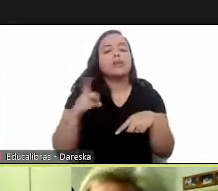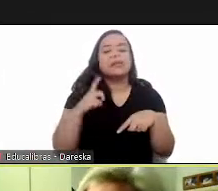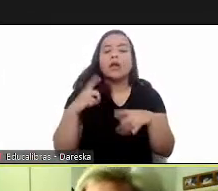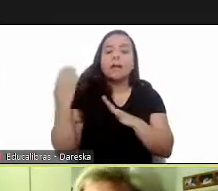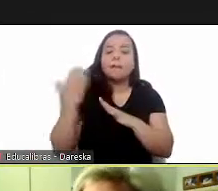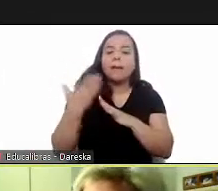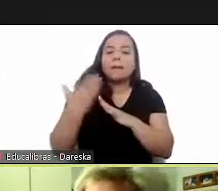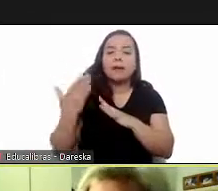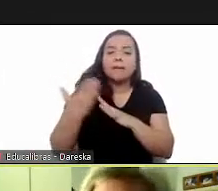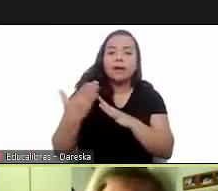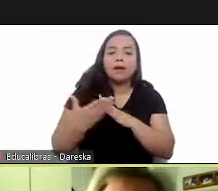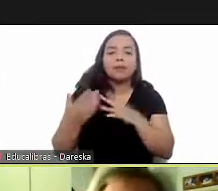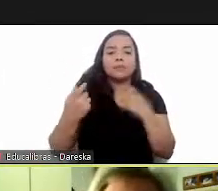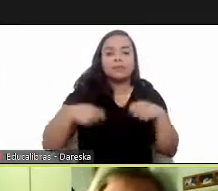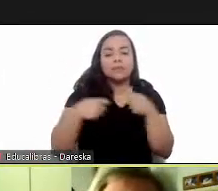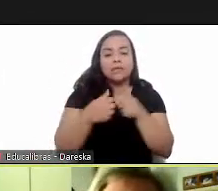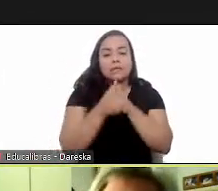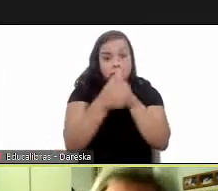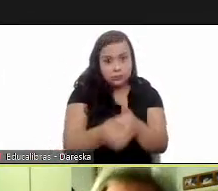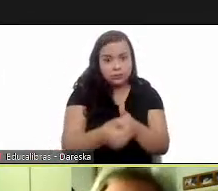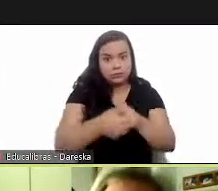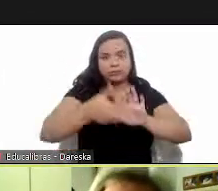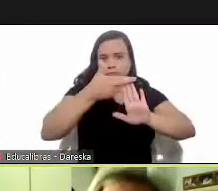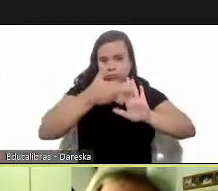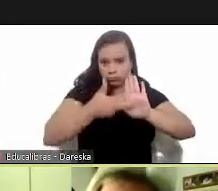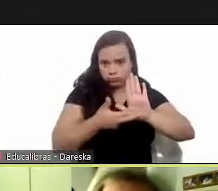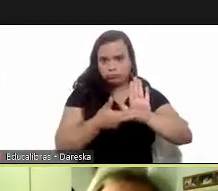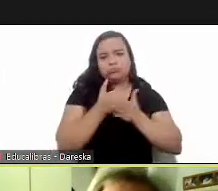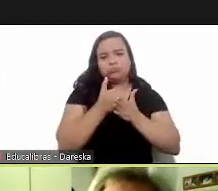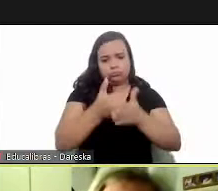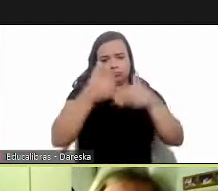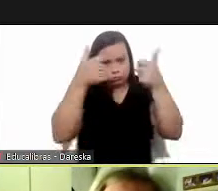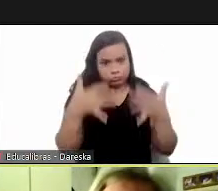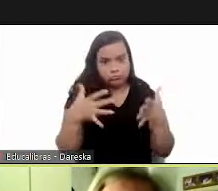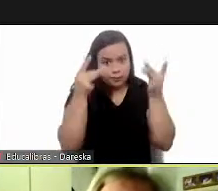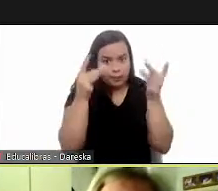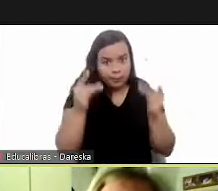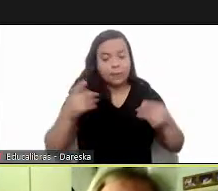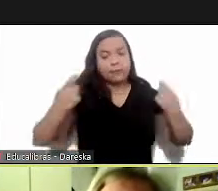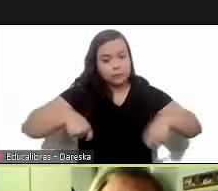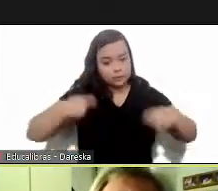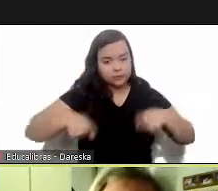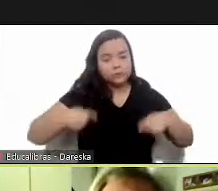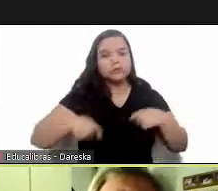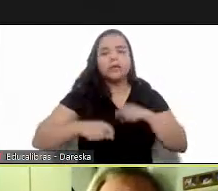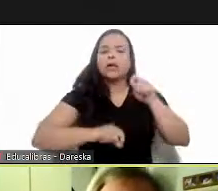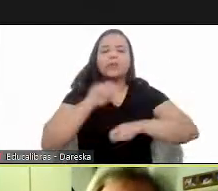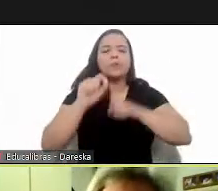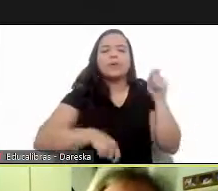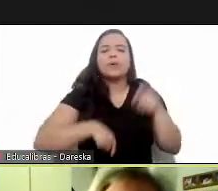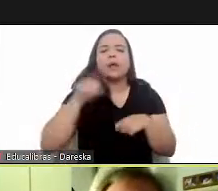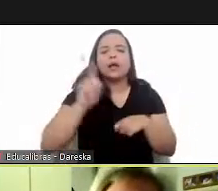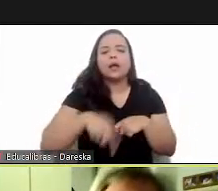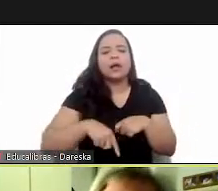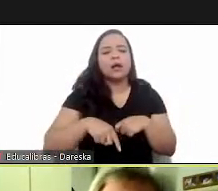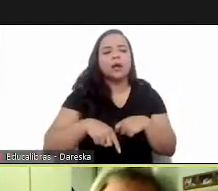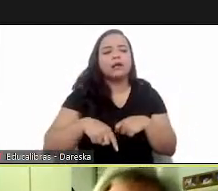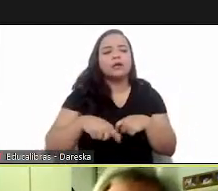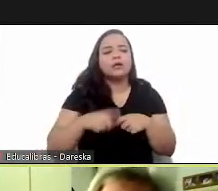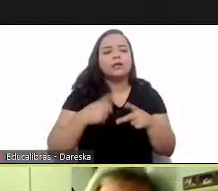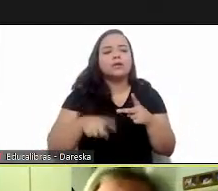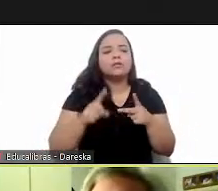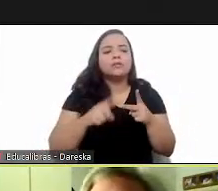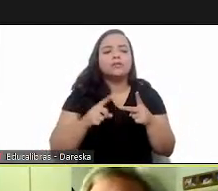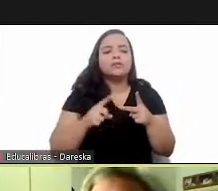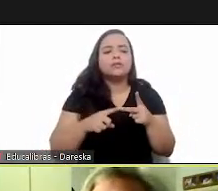disease we have some parameters that we need to address which are the